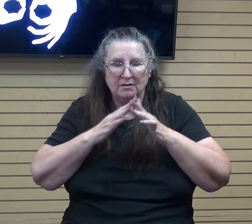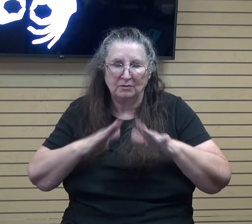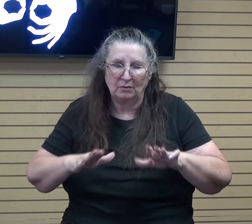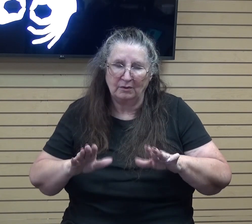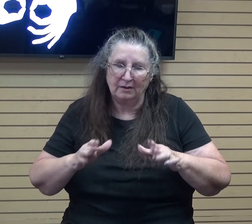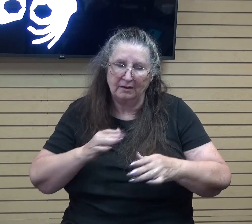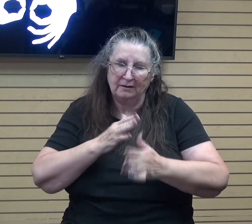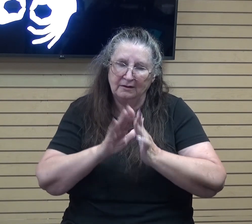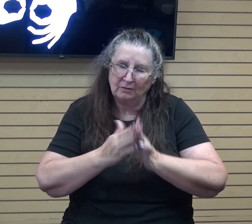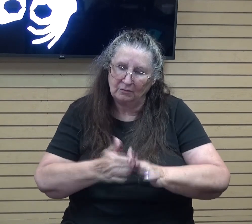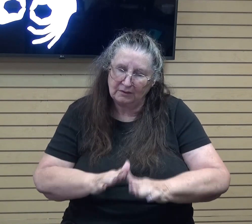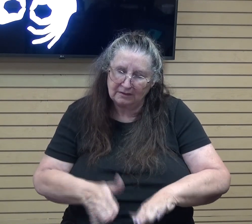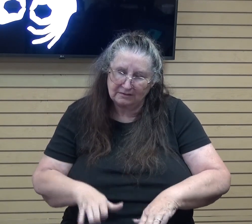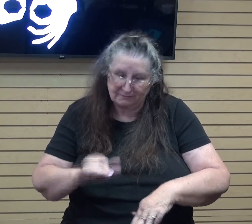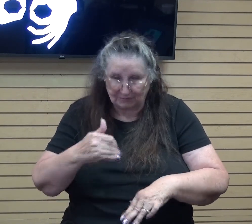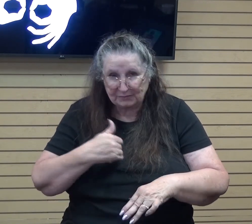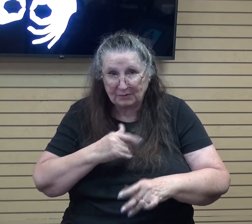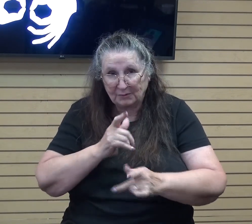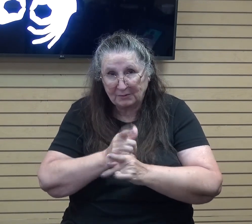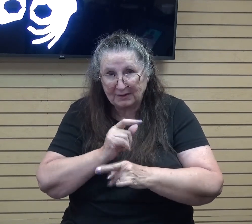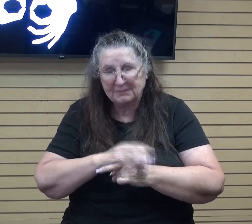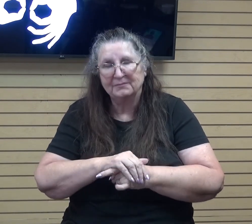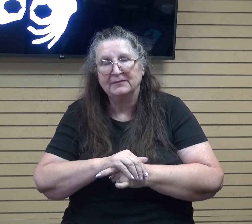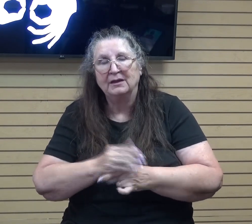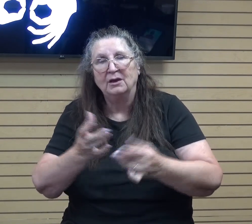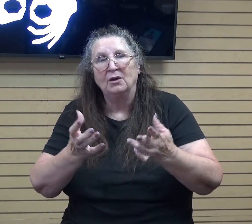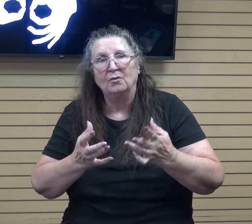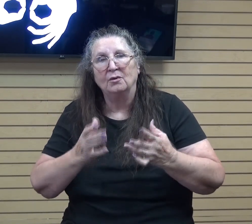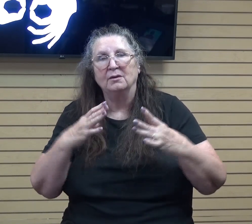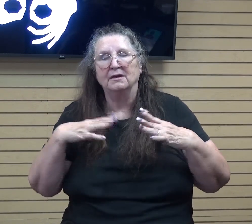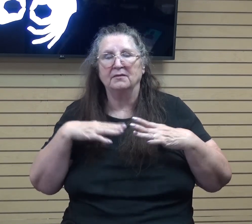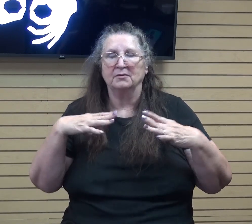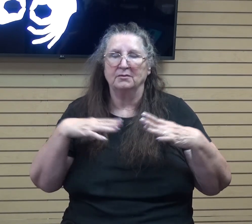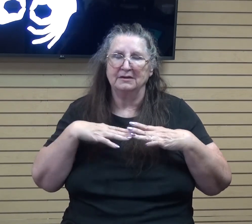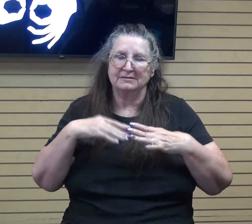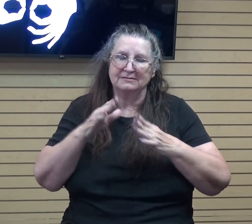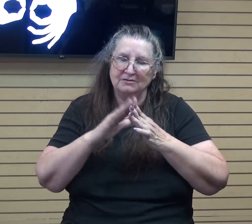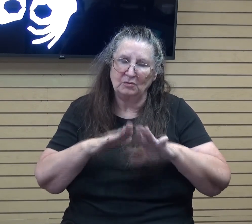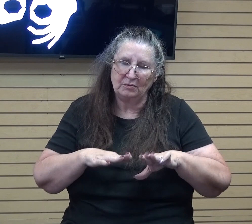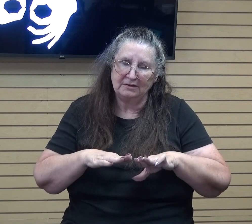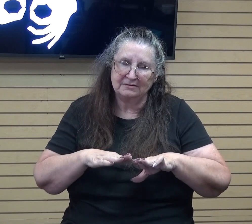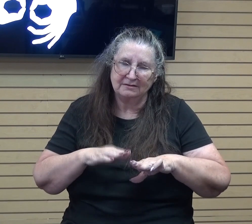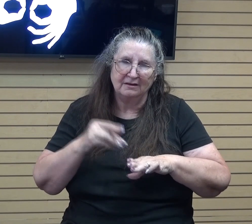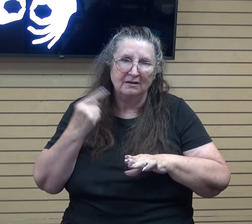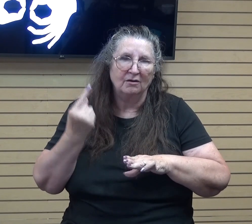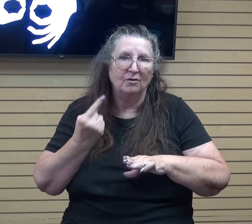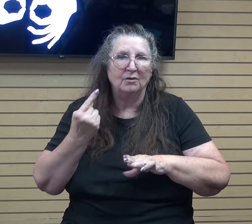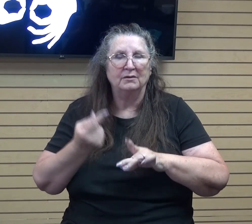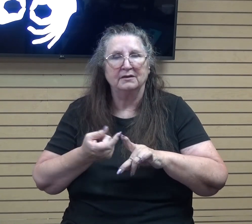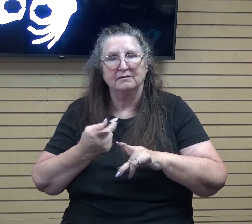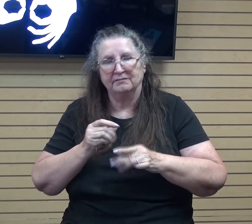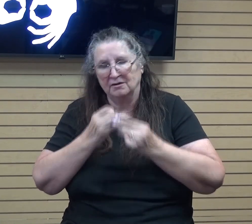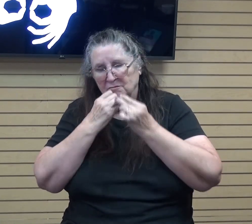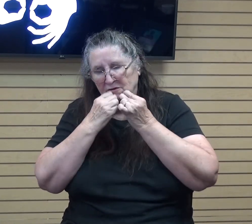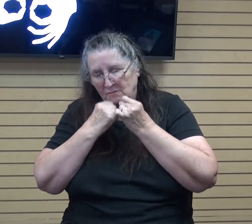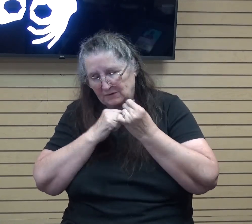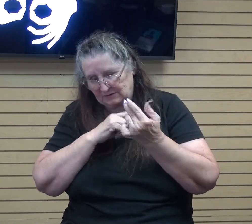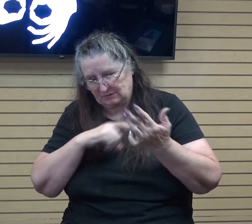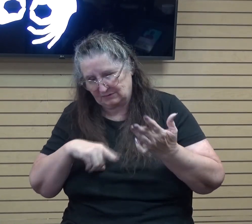soul, don't we? We want that rest and that peace that comes only from our precious Lord. And